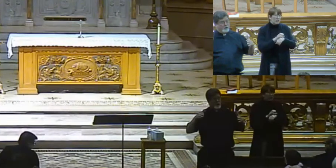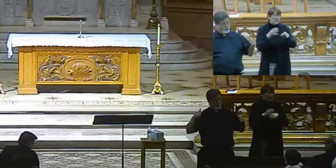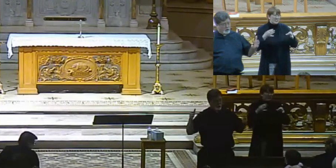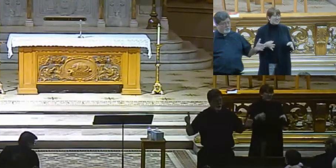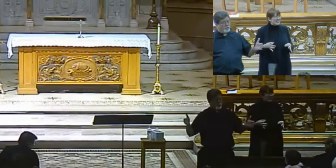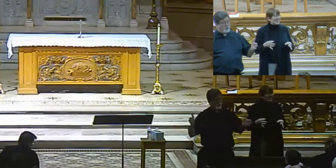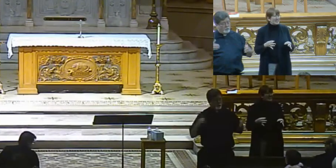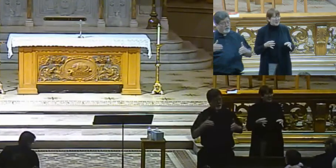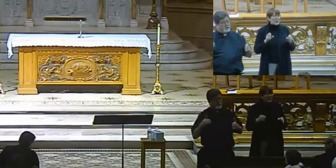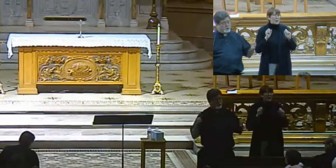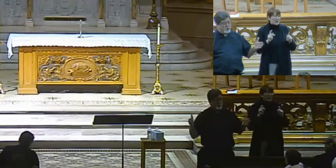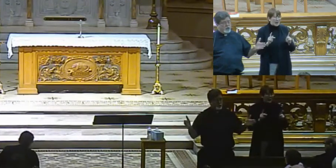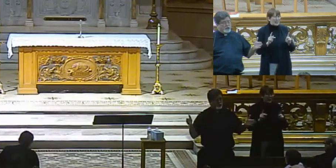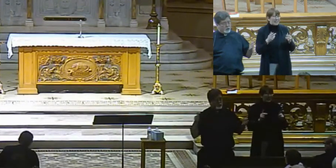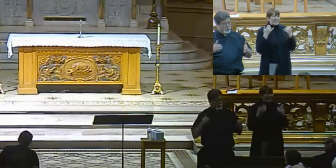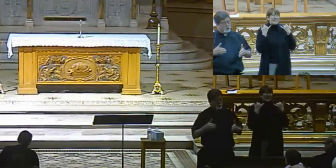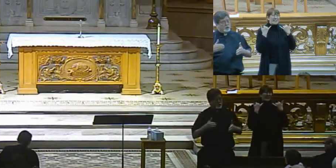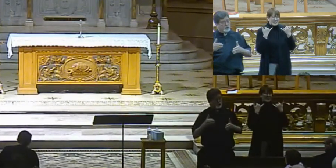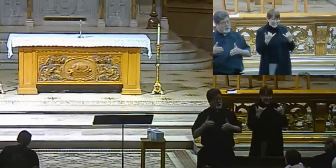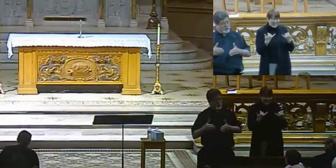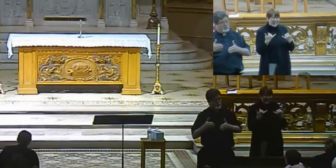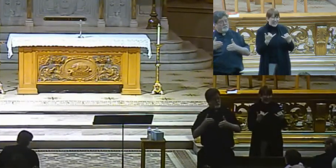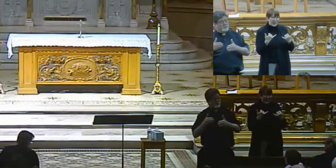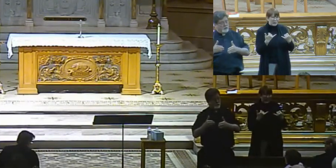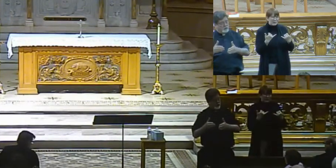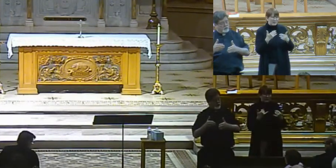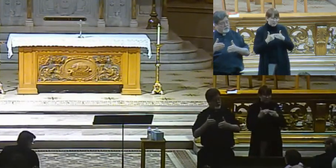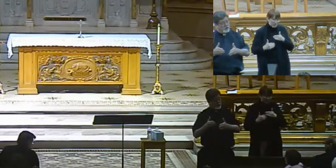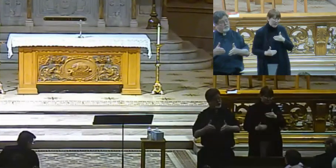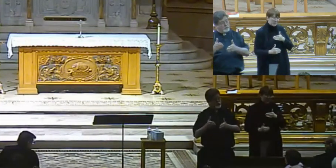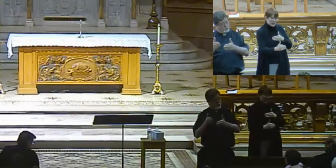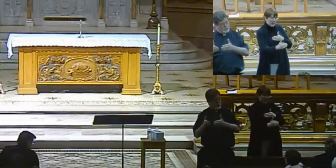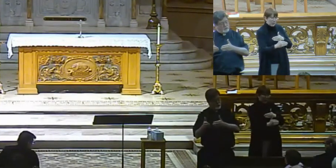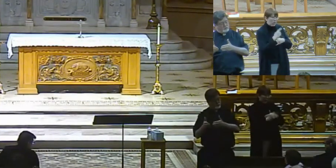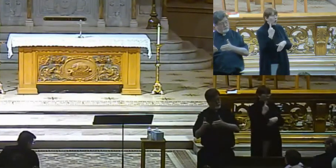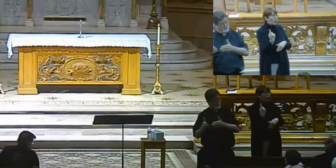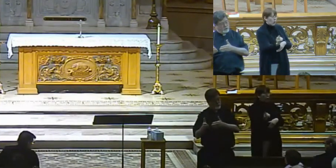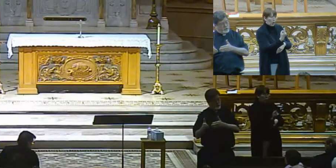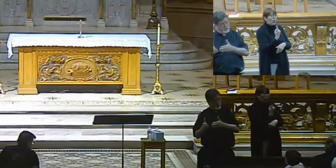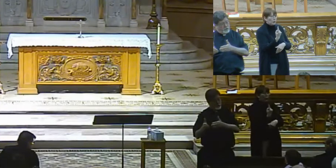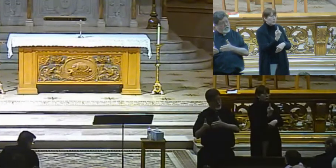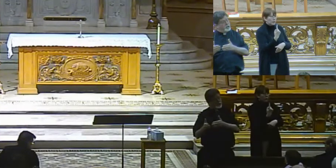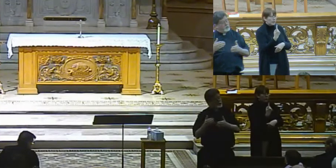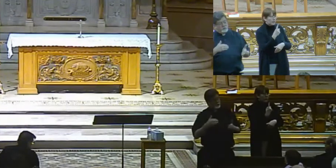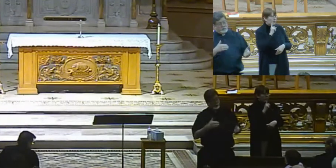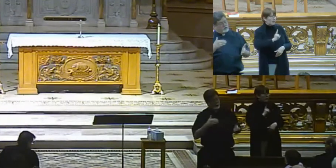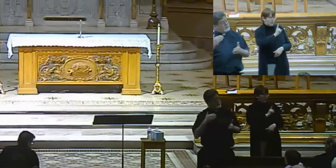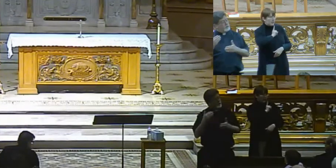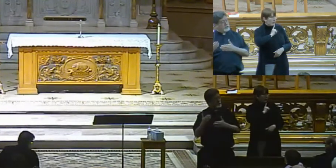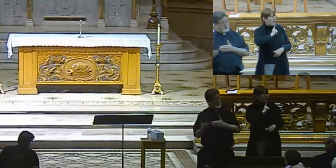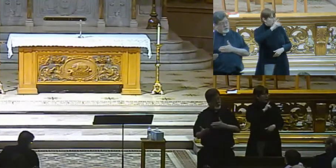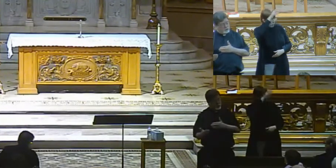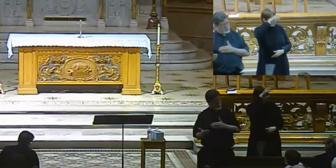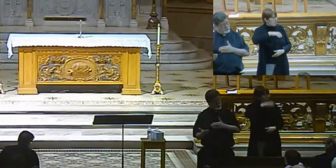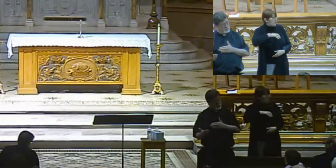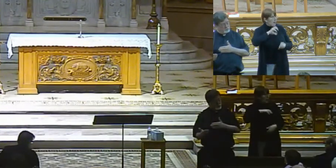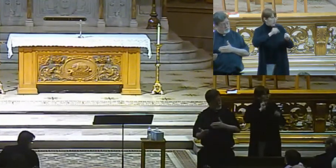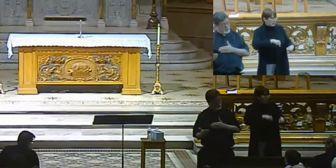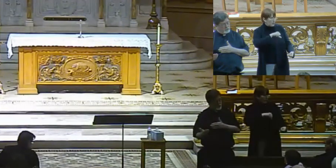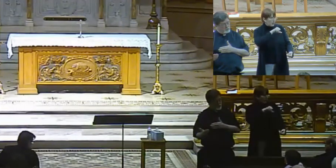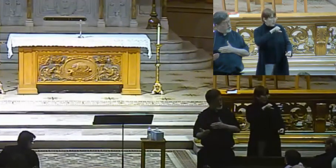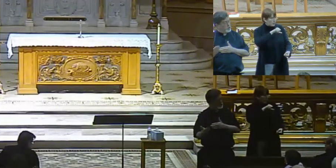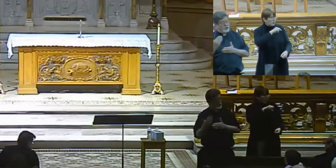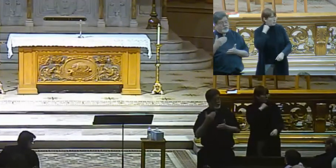okay, from now on, what we plan to do is only ordain celibate clergy. All right? The Church made that decision.